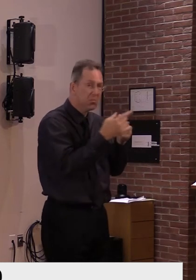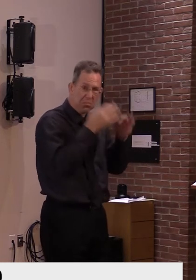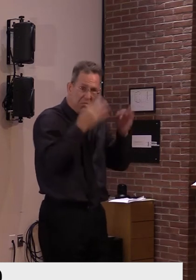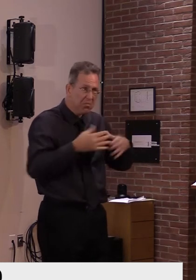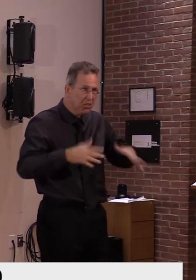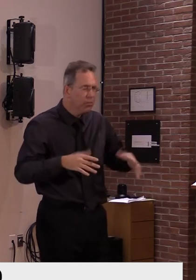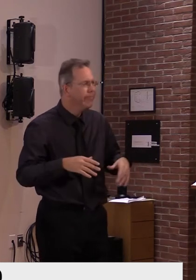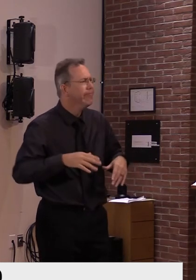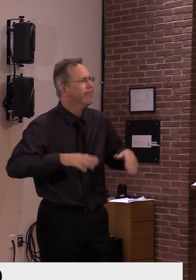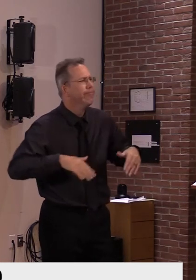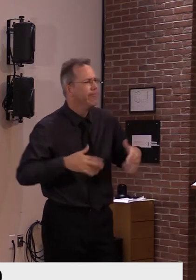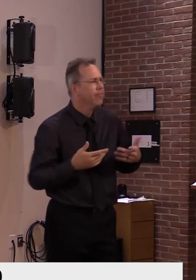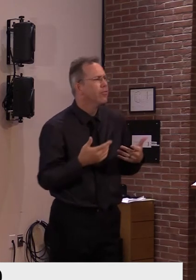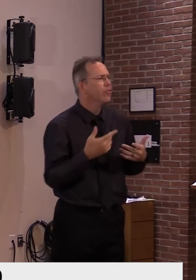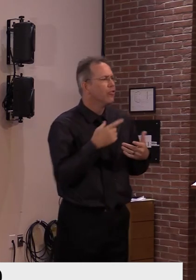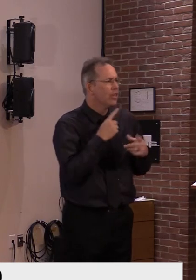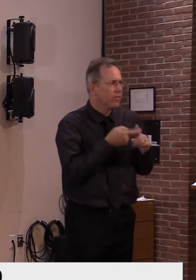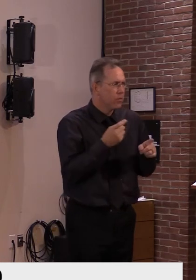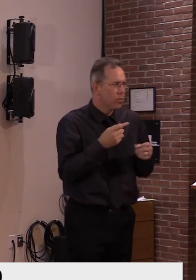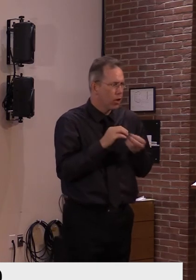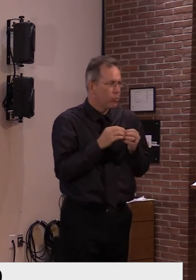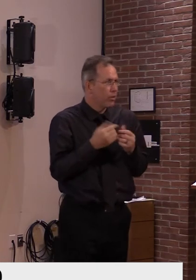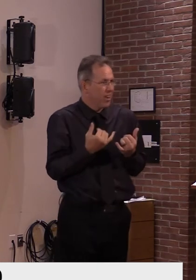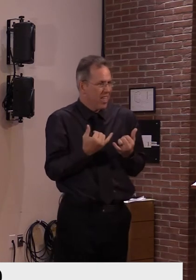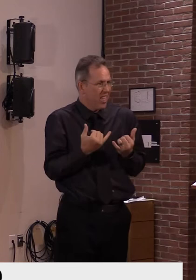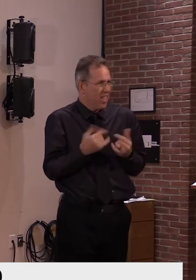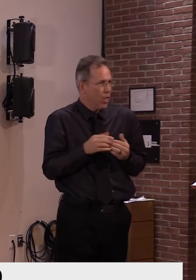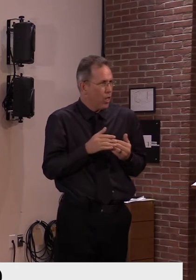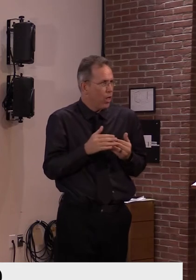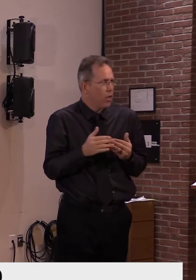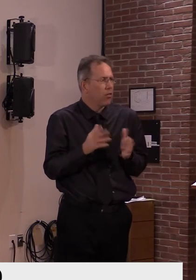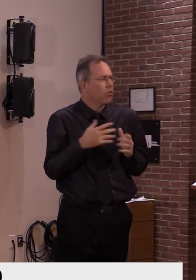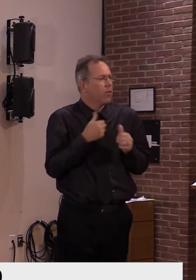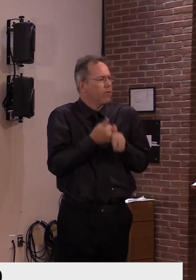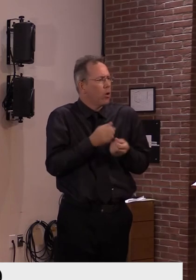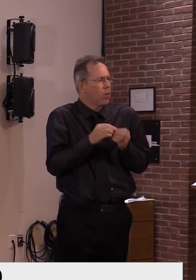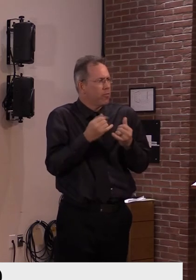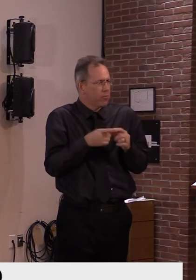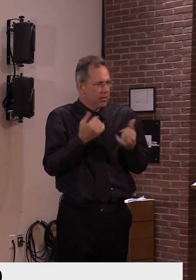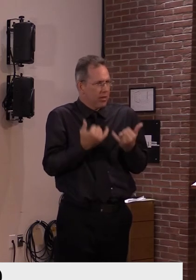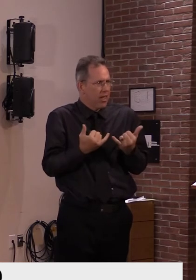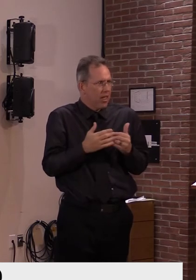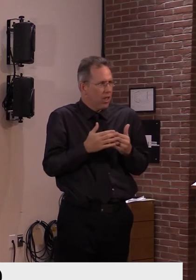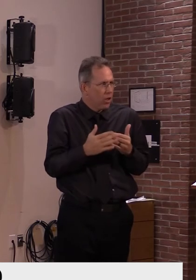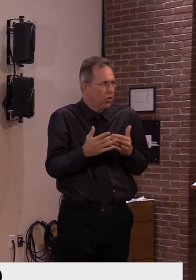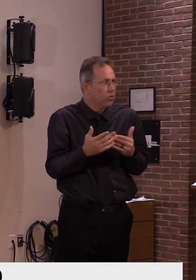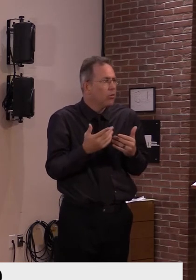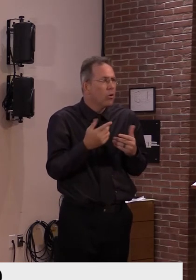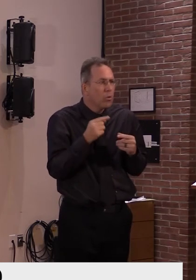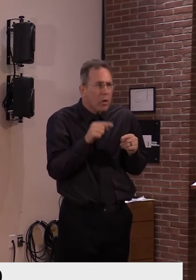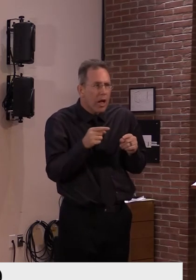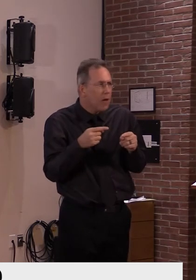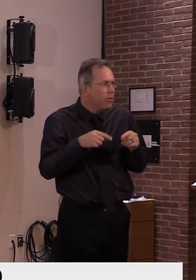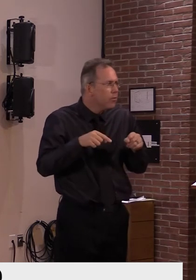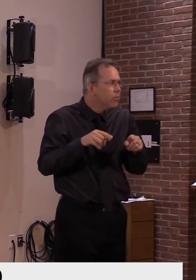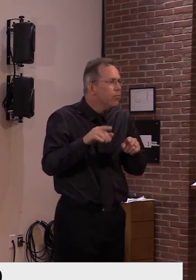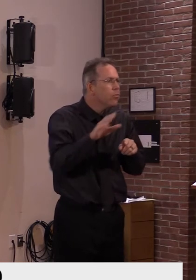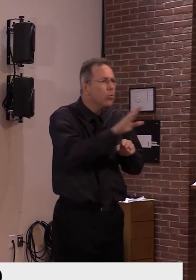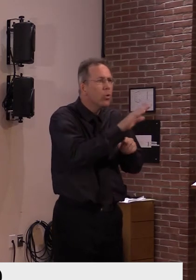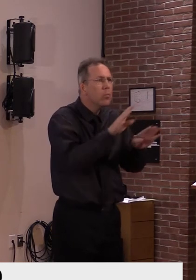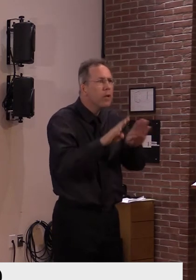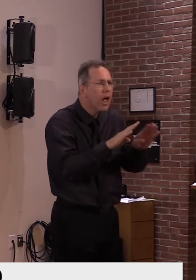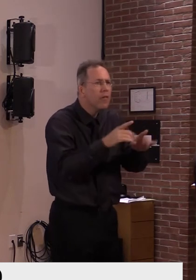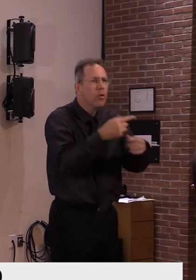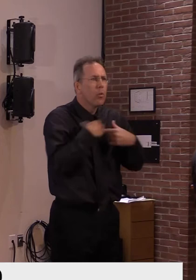on current cases and they will, um, reflect what our behavior is going forward. So, you know, we 100% have the ability to